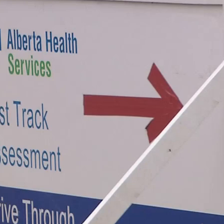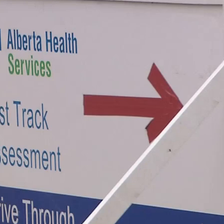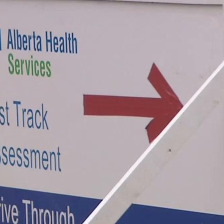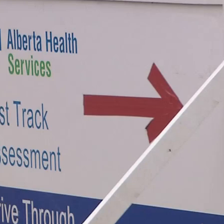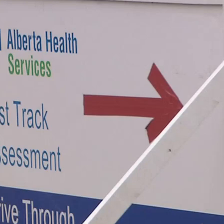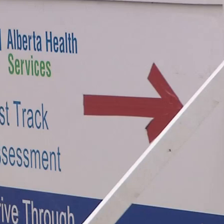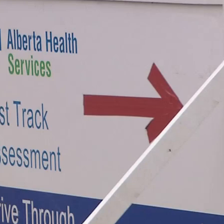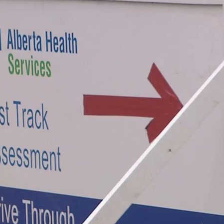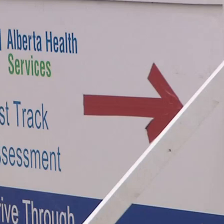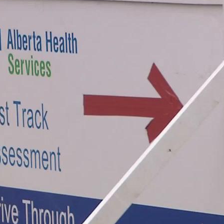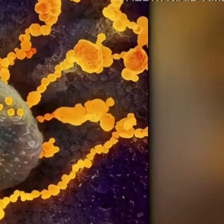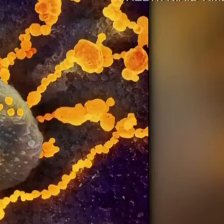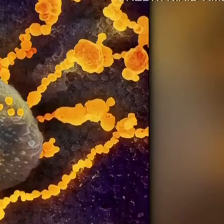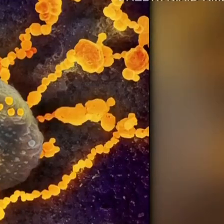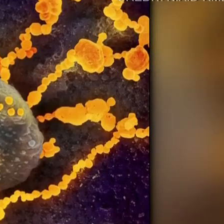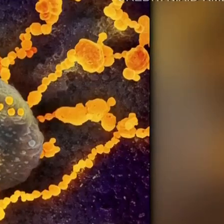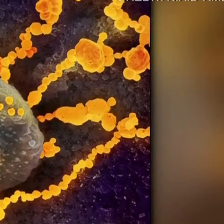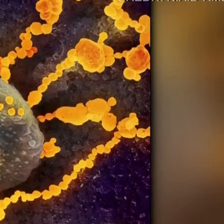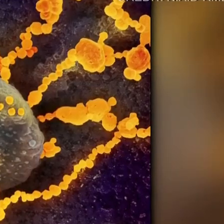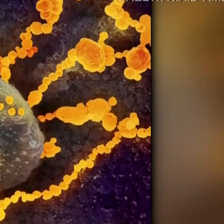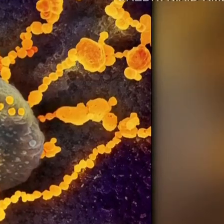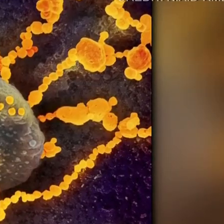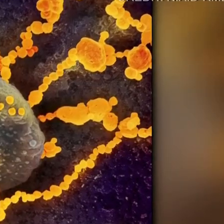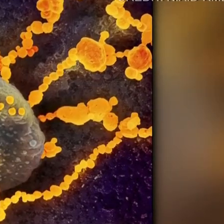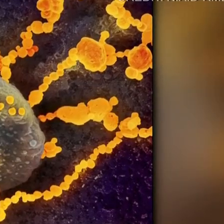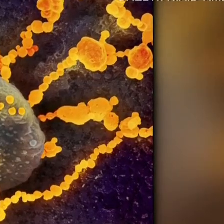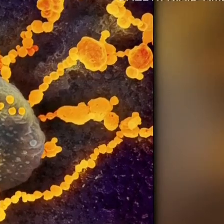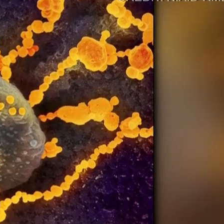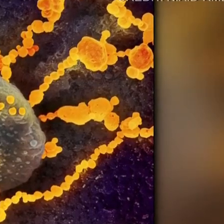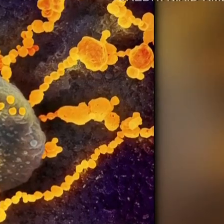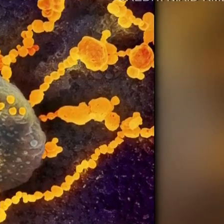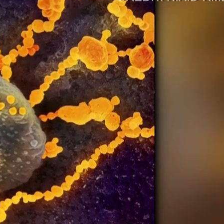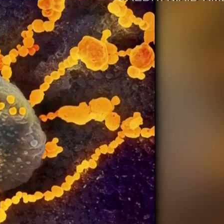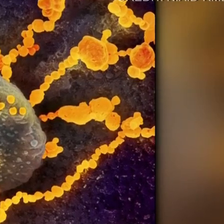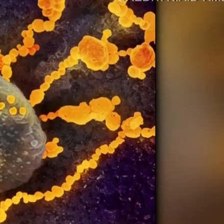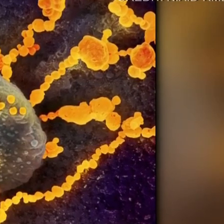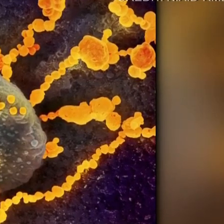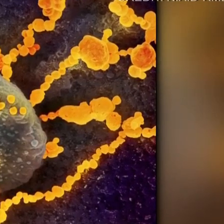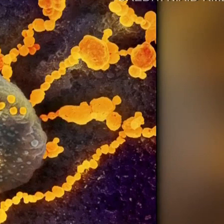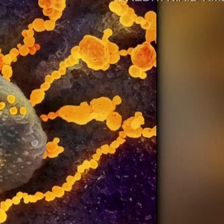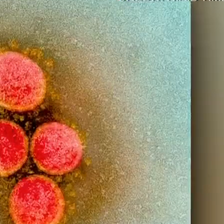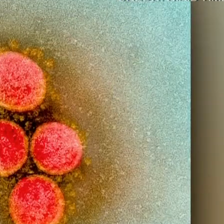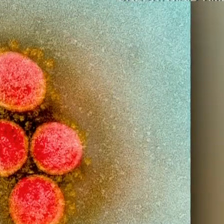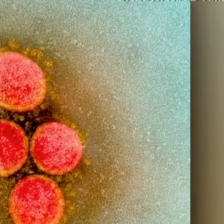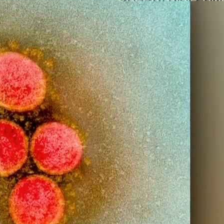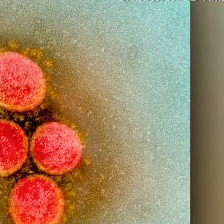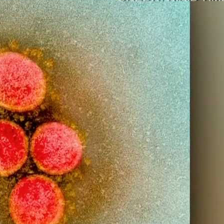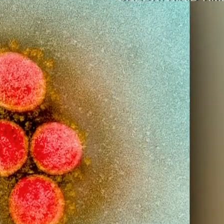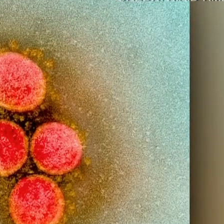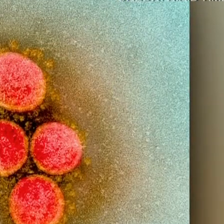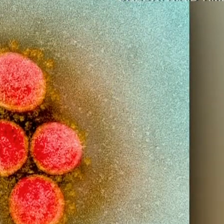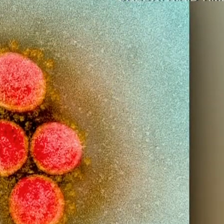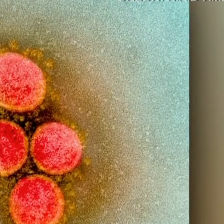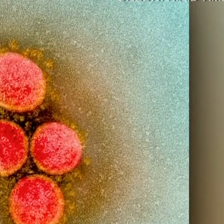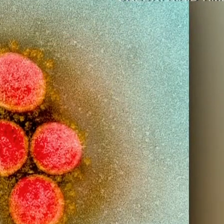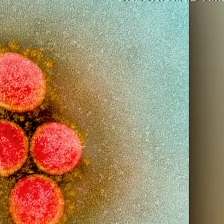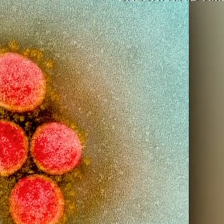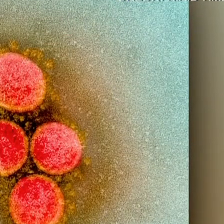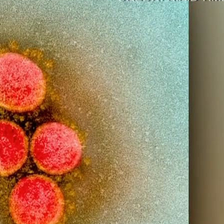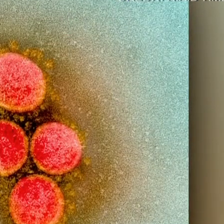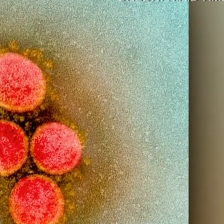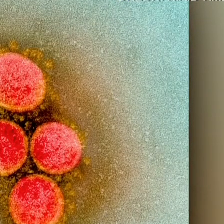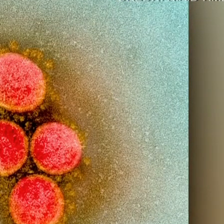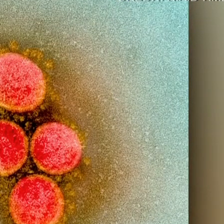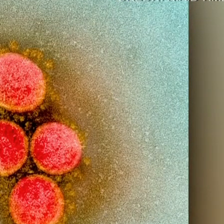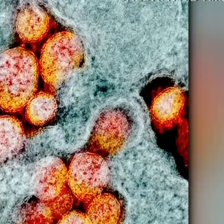tracers in the province. The province announcing nine new deaths over the past two days related to COVID-19, bringing the total number to